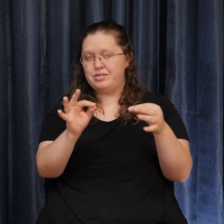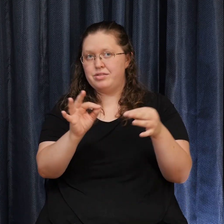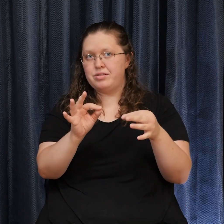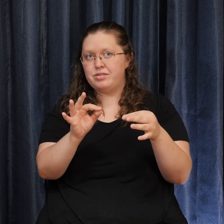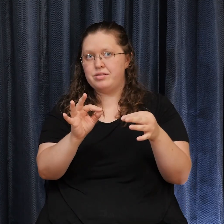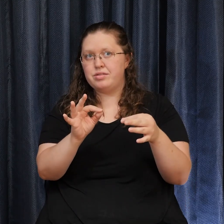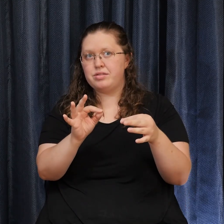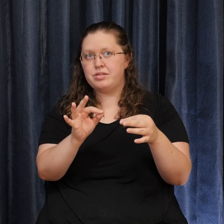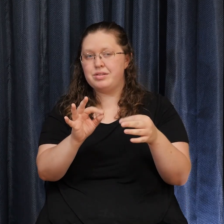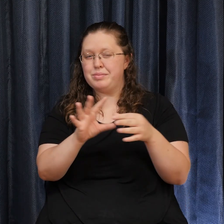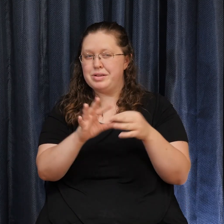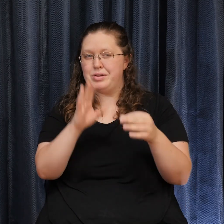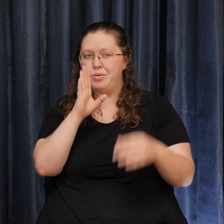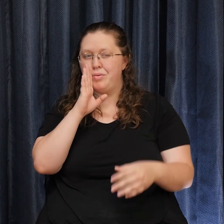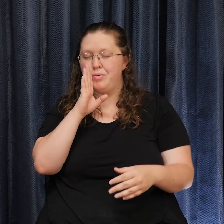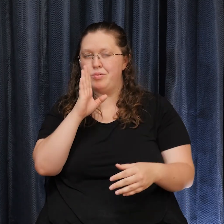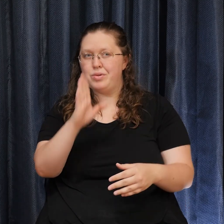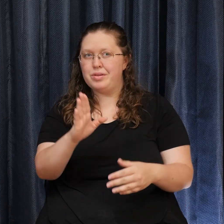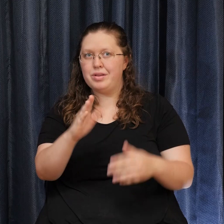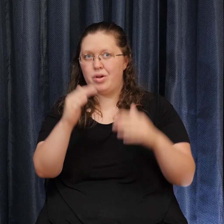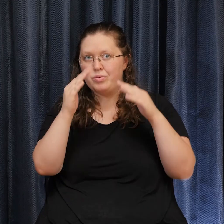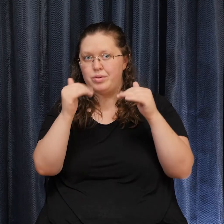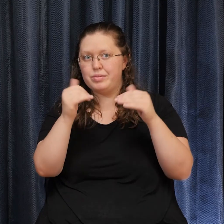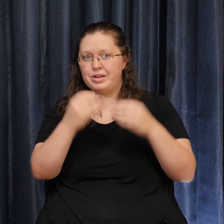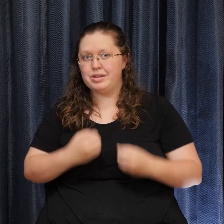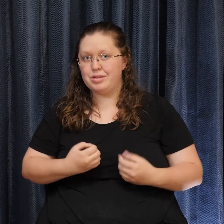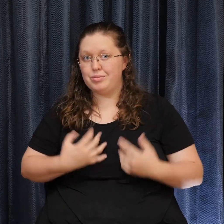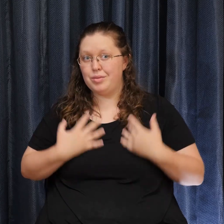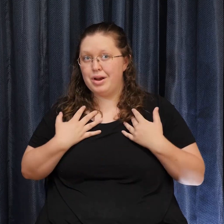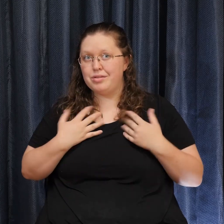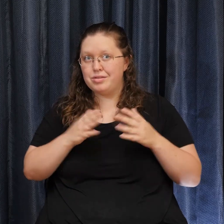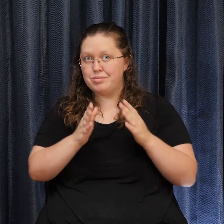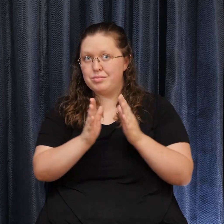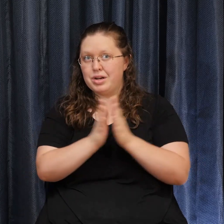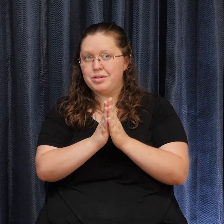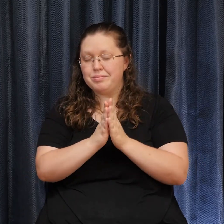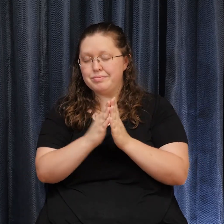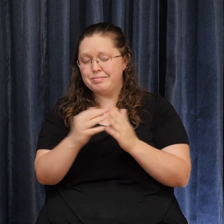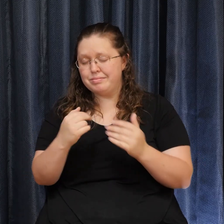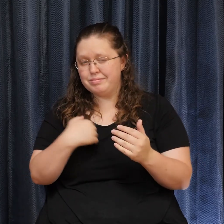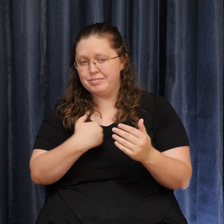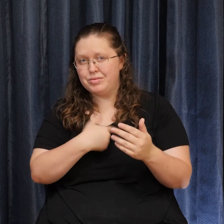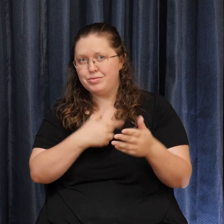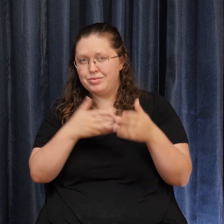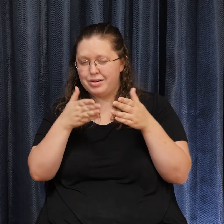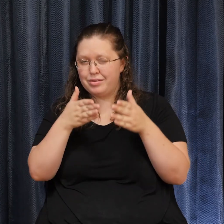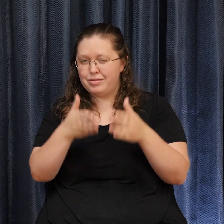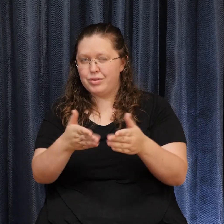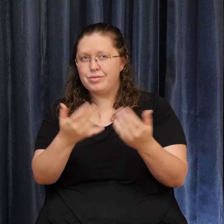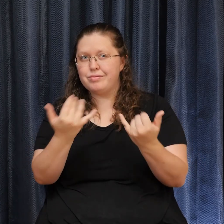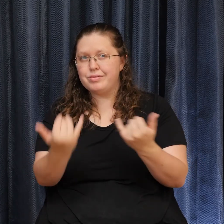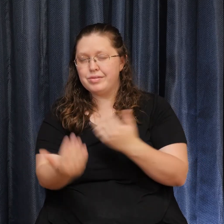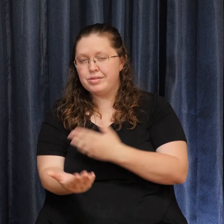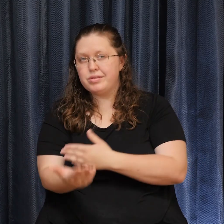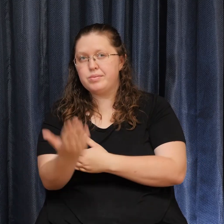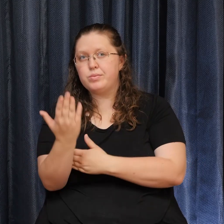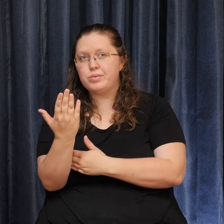inspiring of prayer too. But we bring special focus in the service this morning to Mr. George